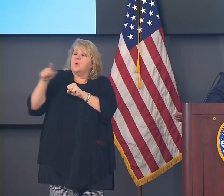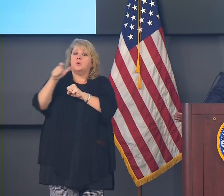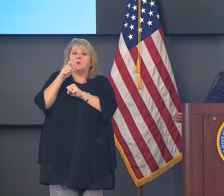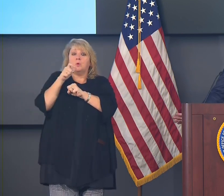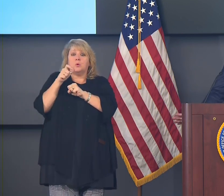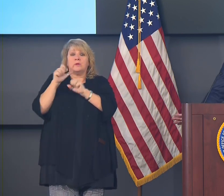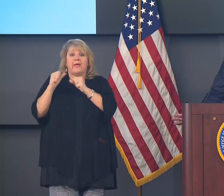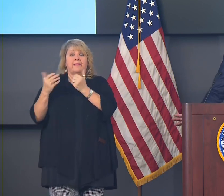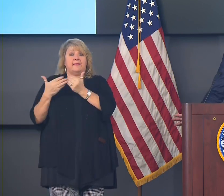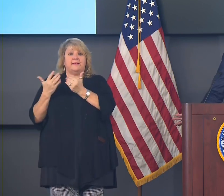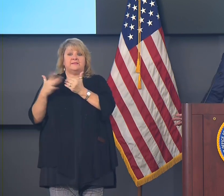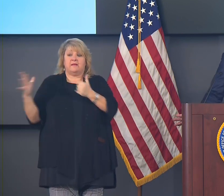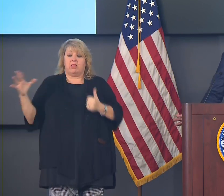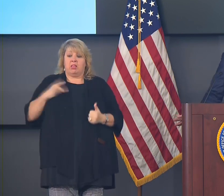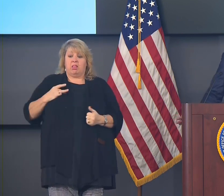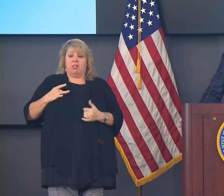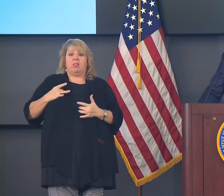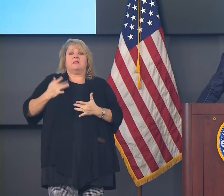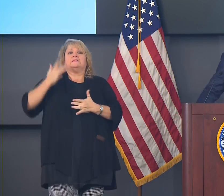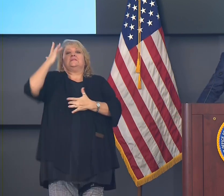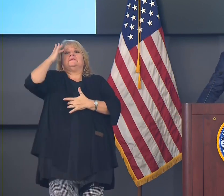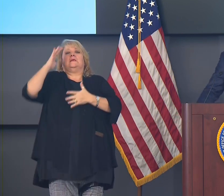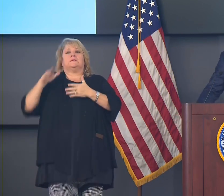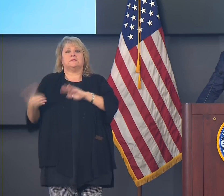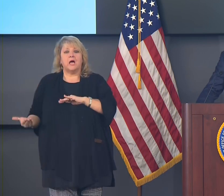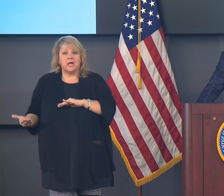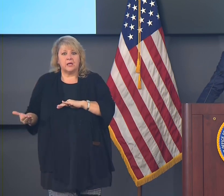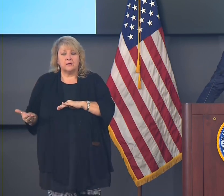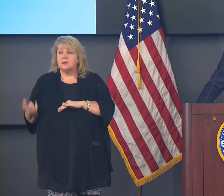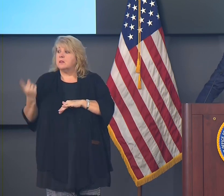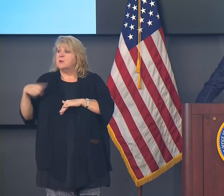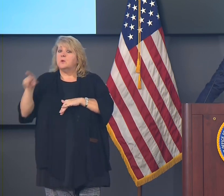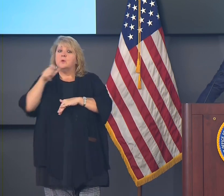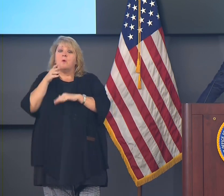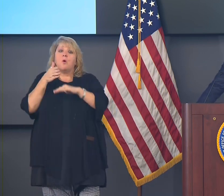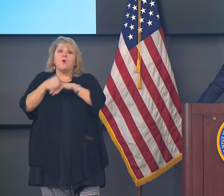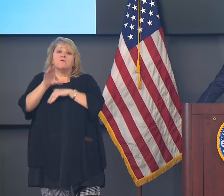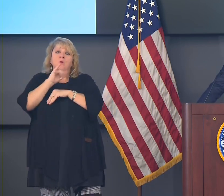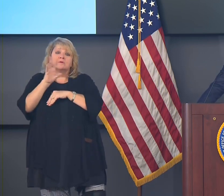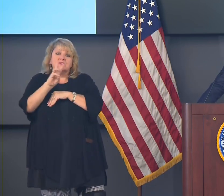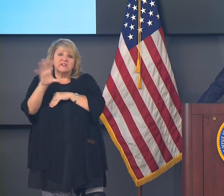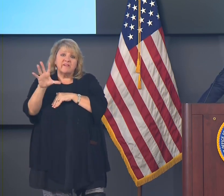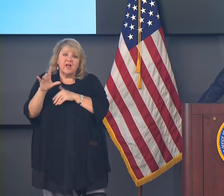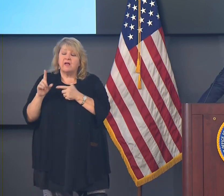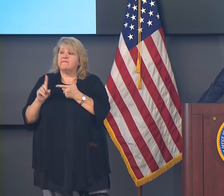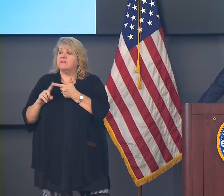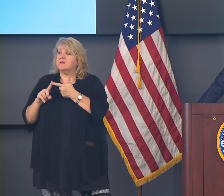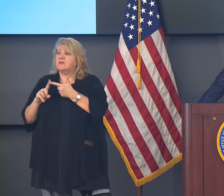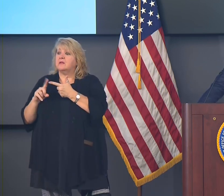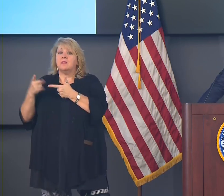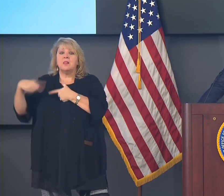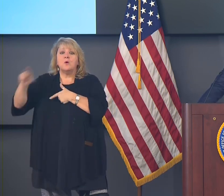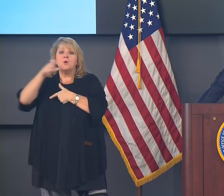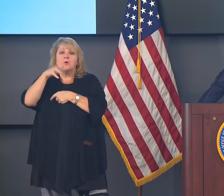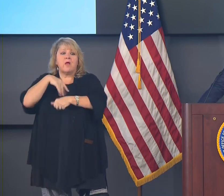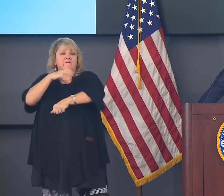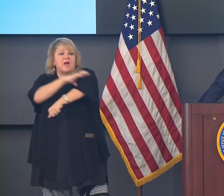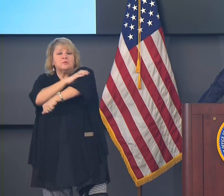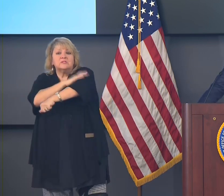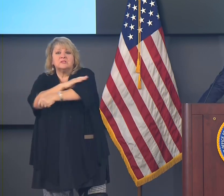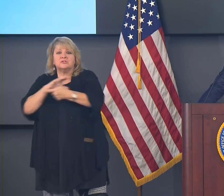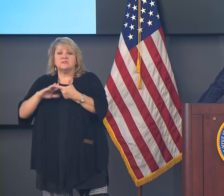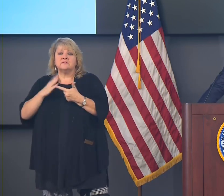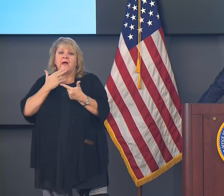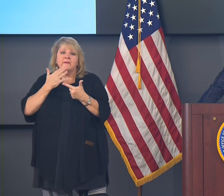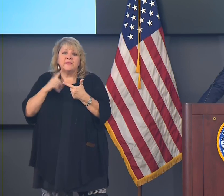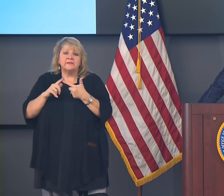are the people who are 65 and older. Those are the people with comorbid underlying health conditions like hypertension, diabetes, kidney